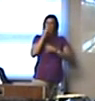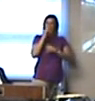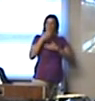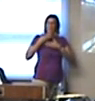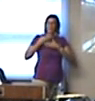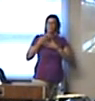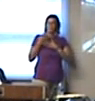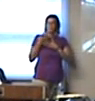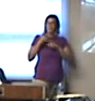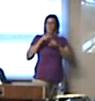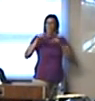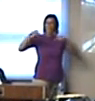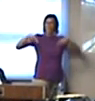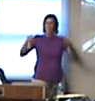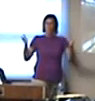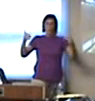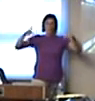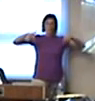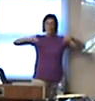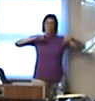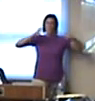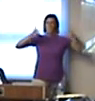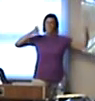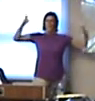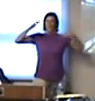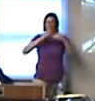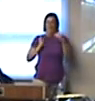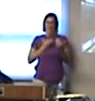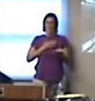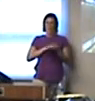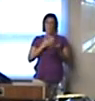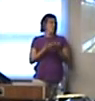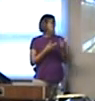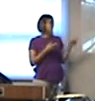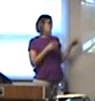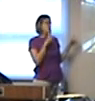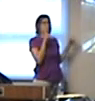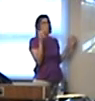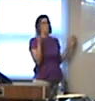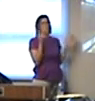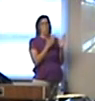than our kitchen. So the picture probably doesn't get adjusted.